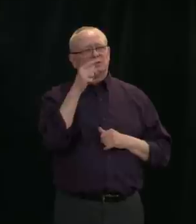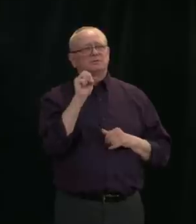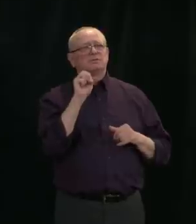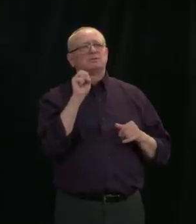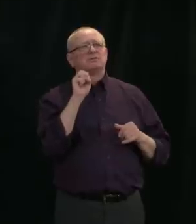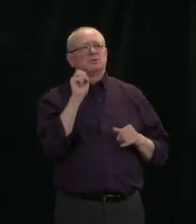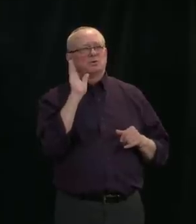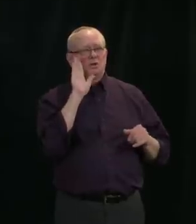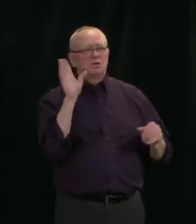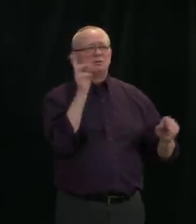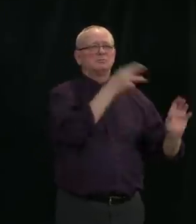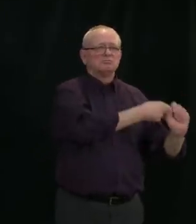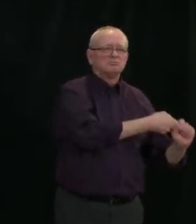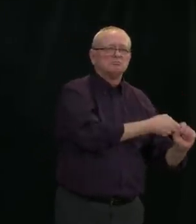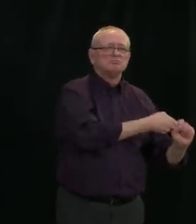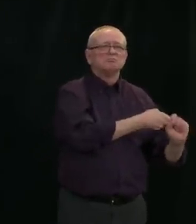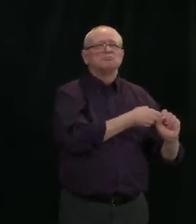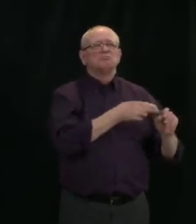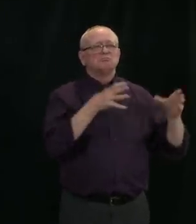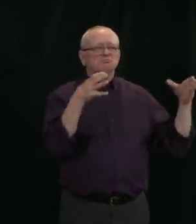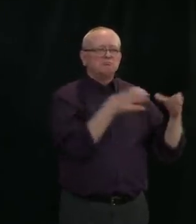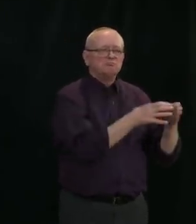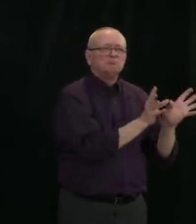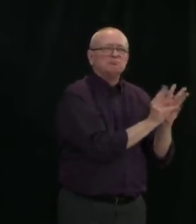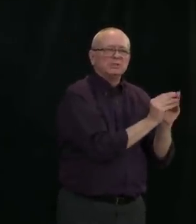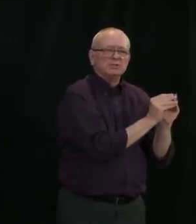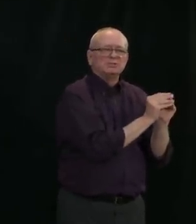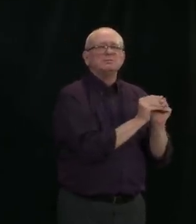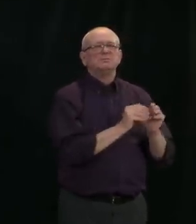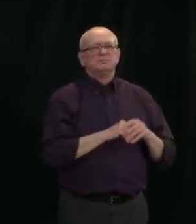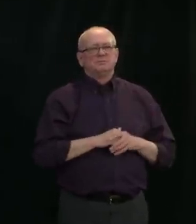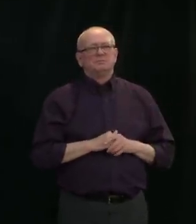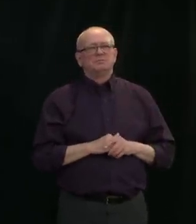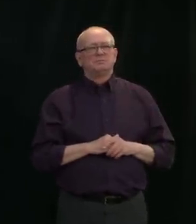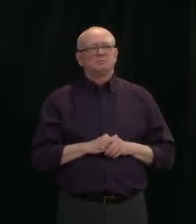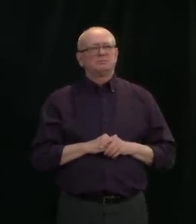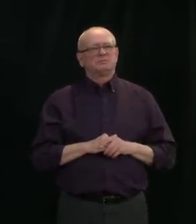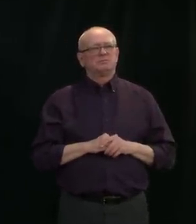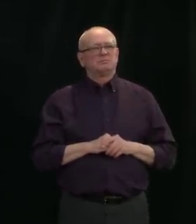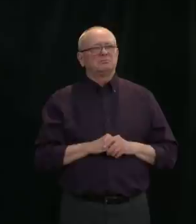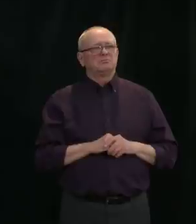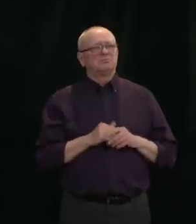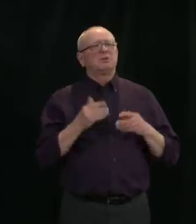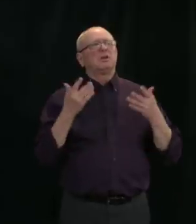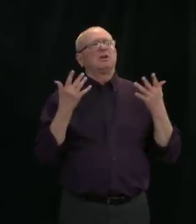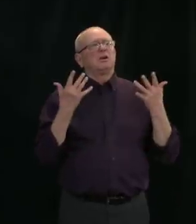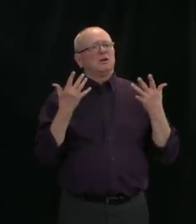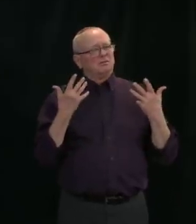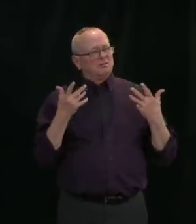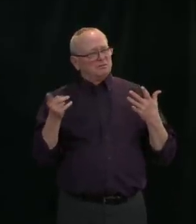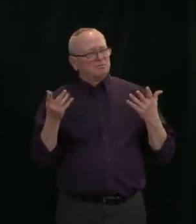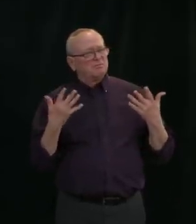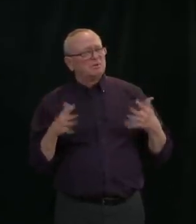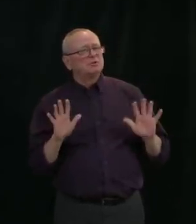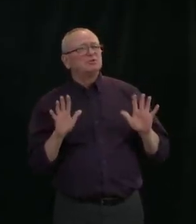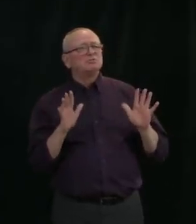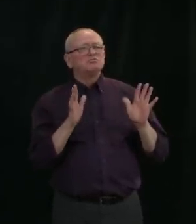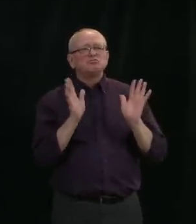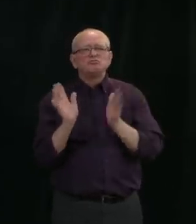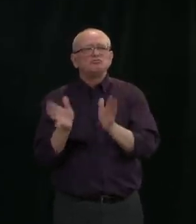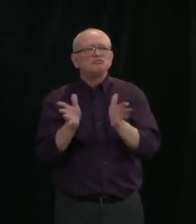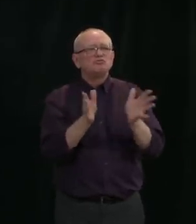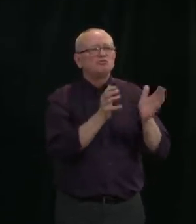week, I have spoken to several key players in the American administration,